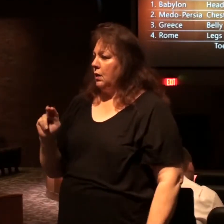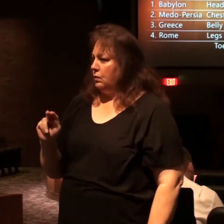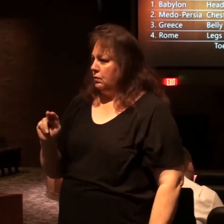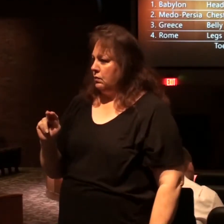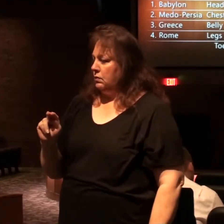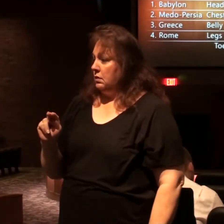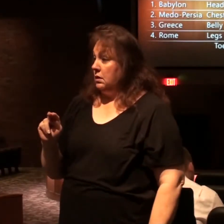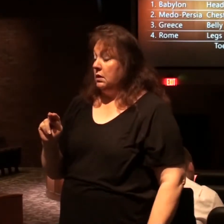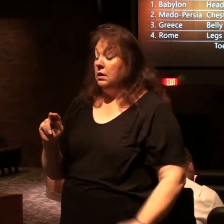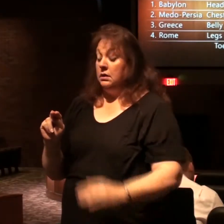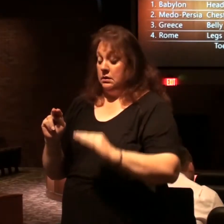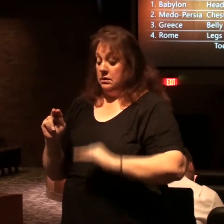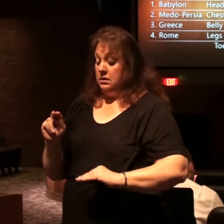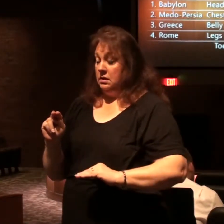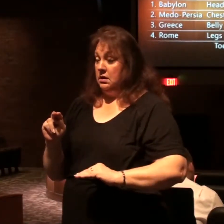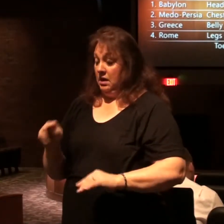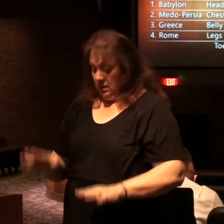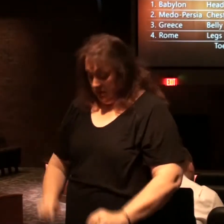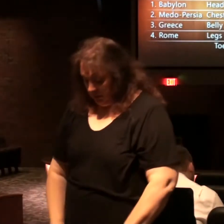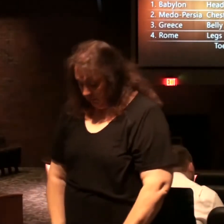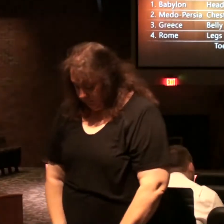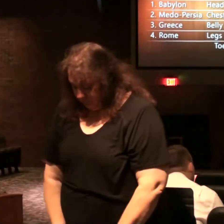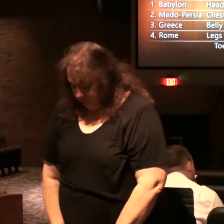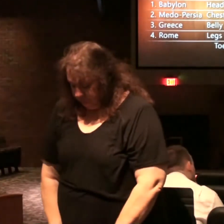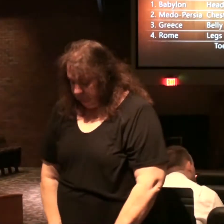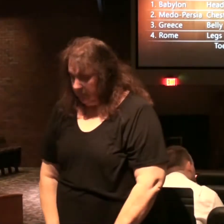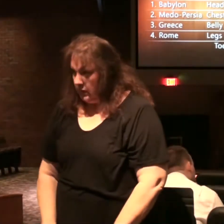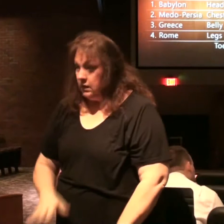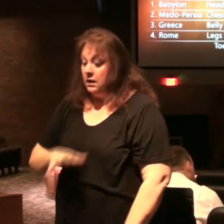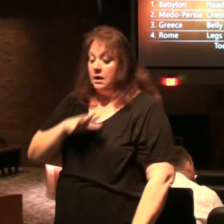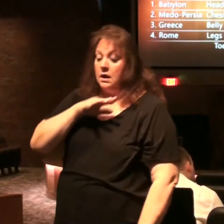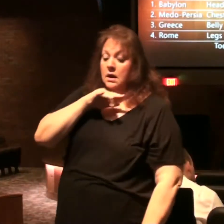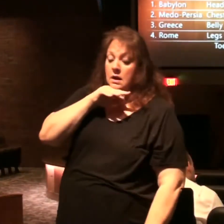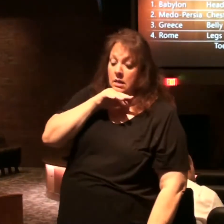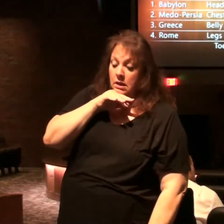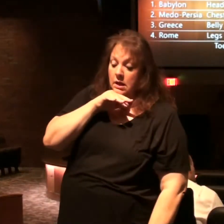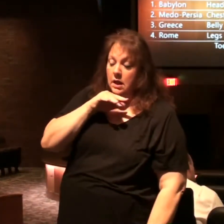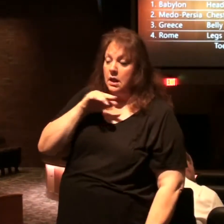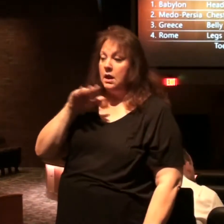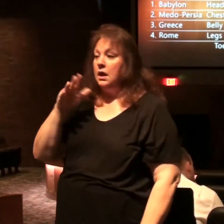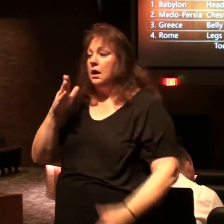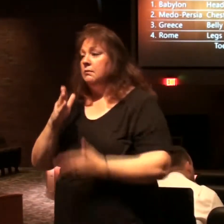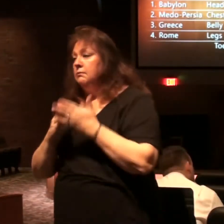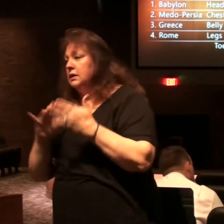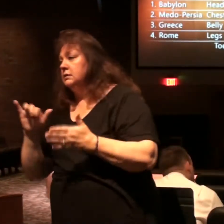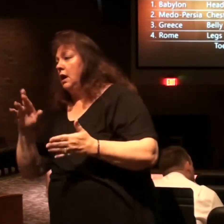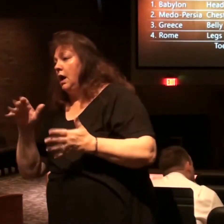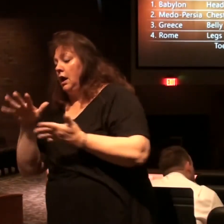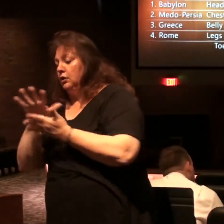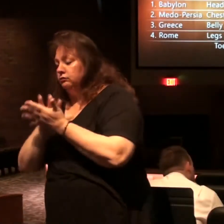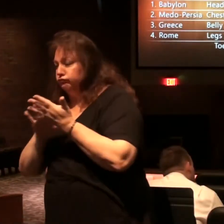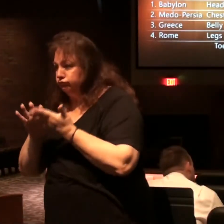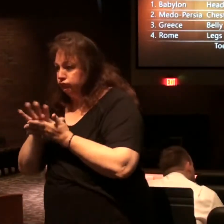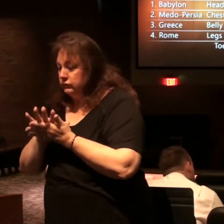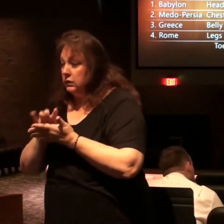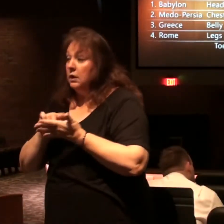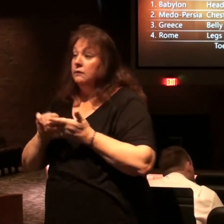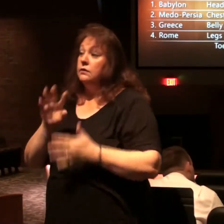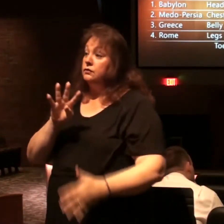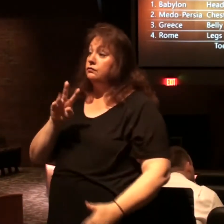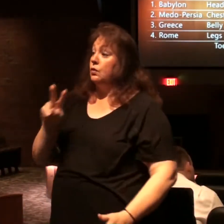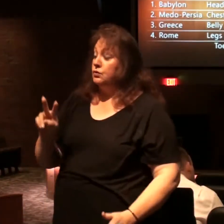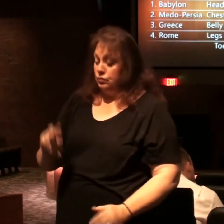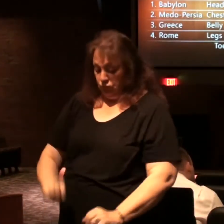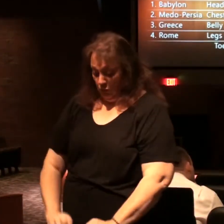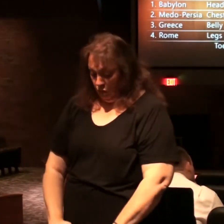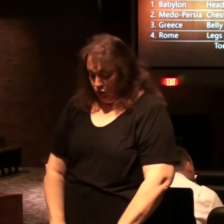then you'll know their feet and toes partly of potter's clay partly of iron verse 42 as